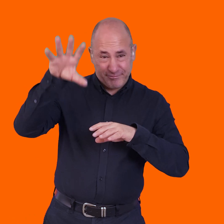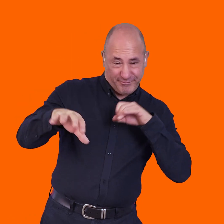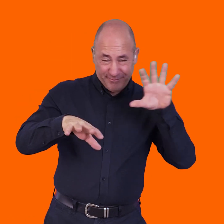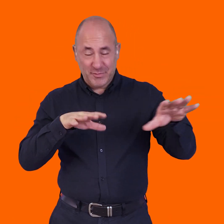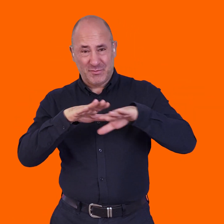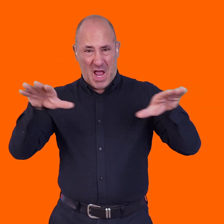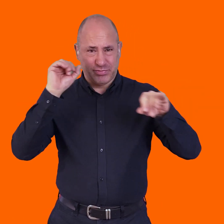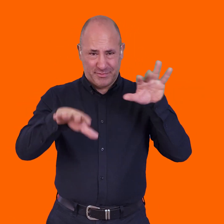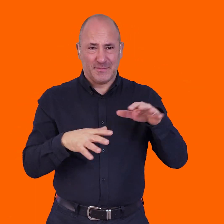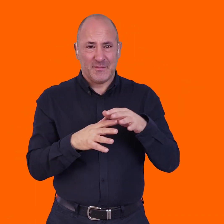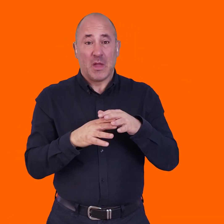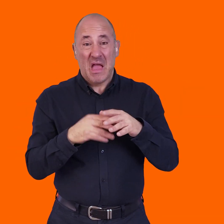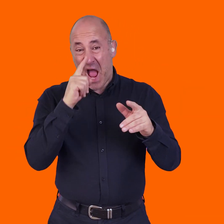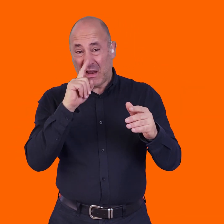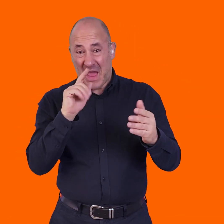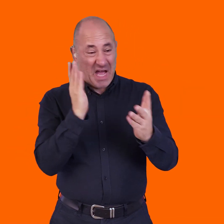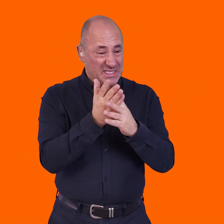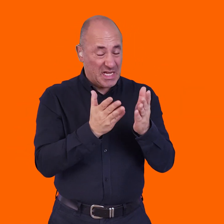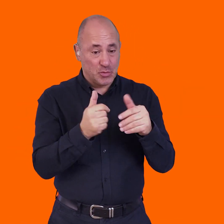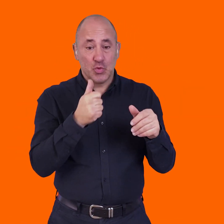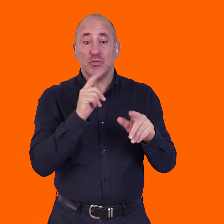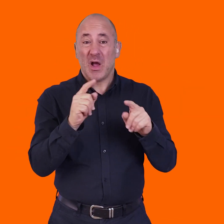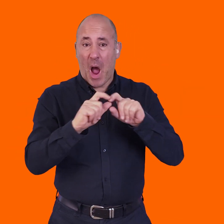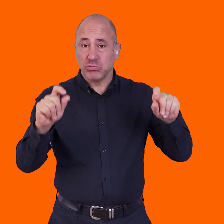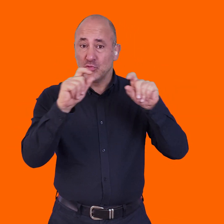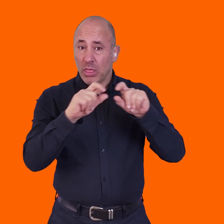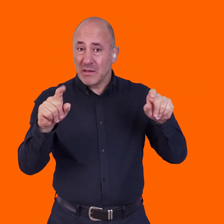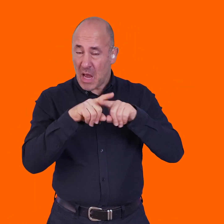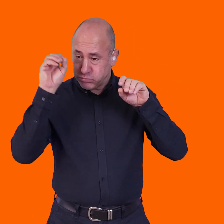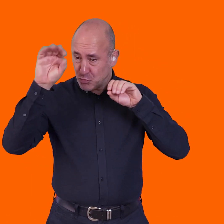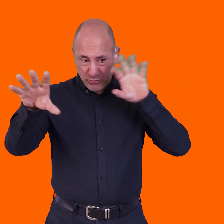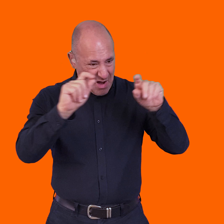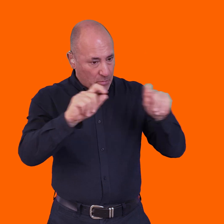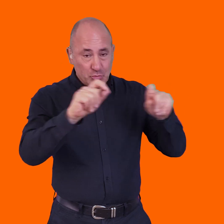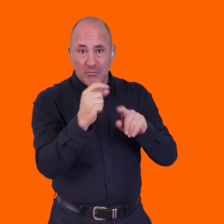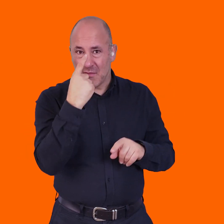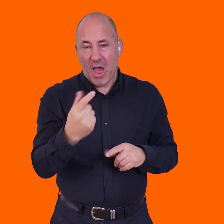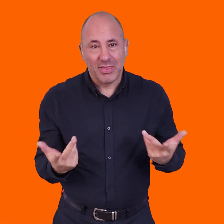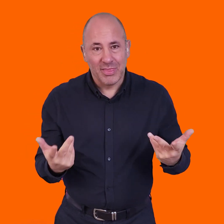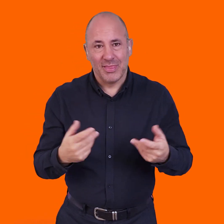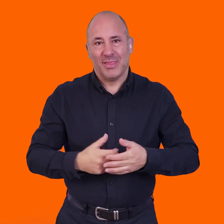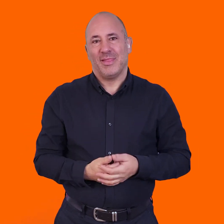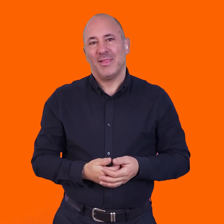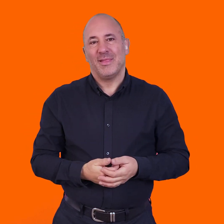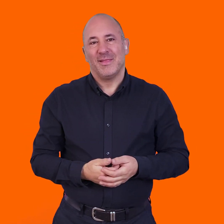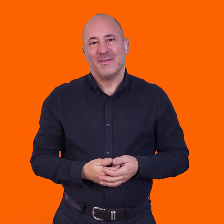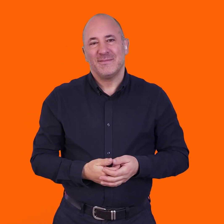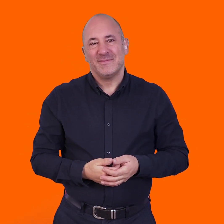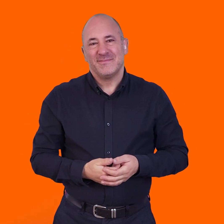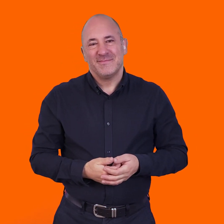Festival, use big projectors to really get a lot of stuff on stage, and also to